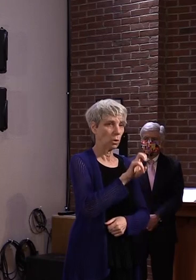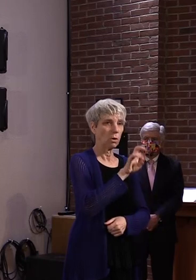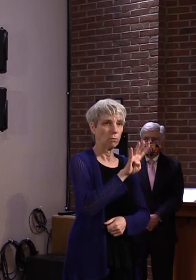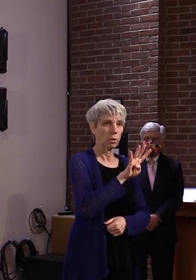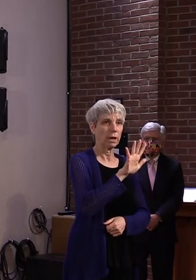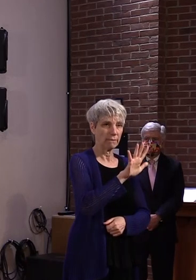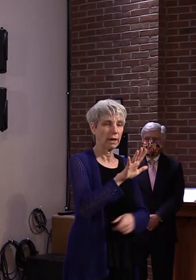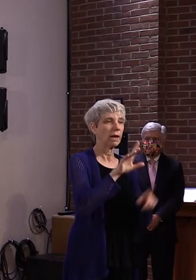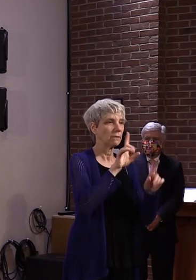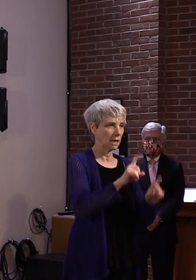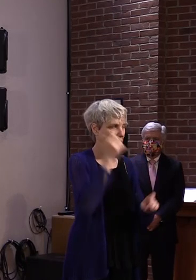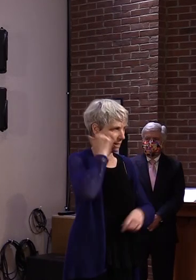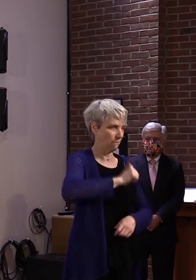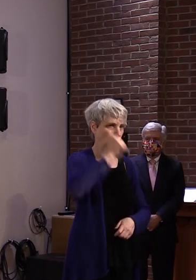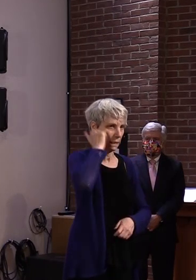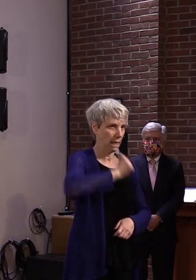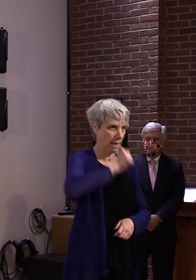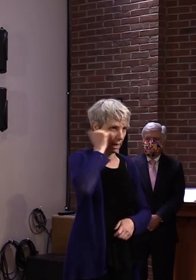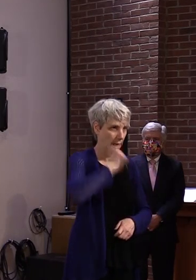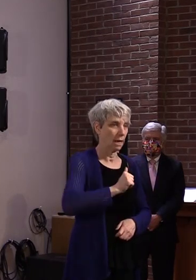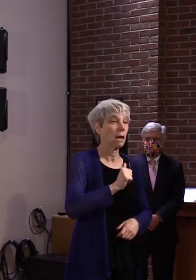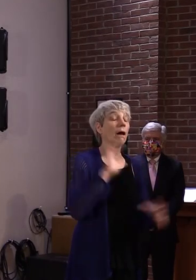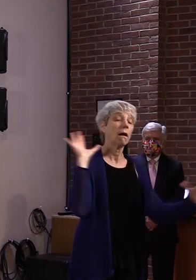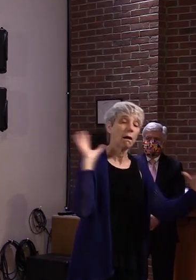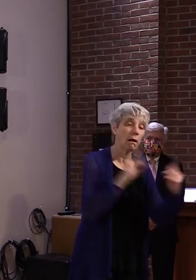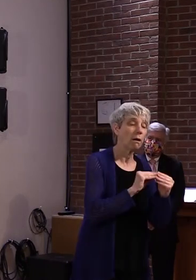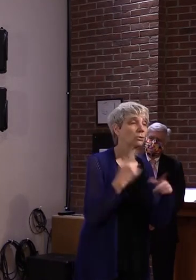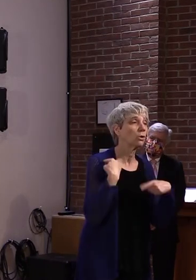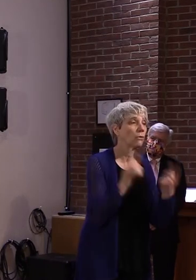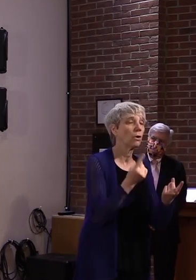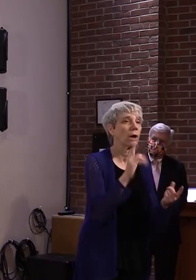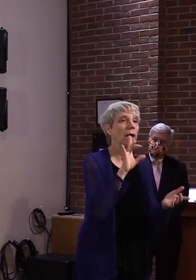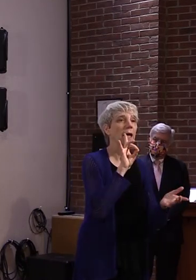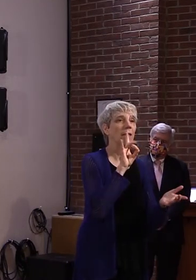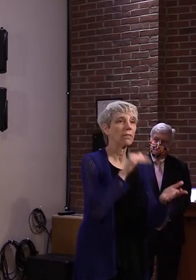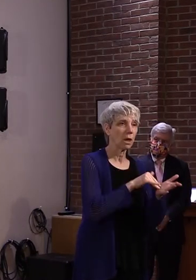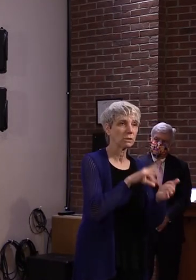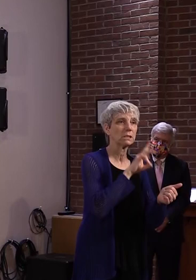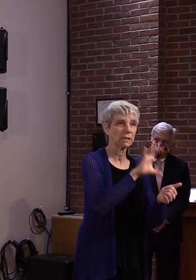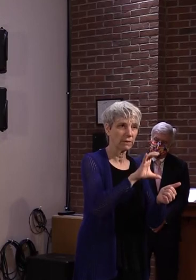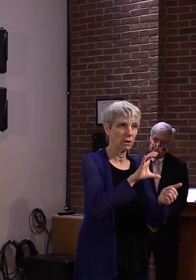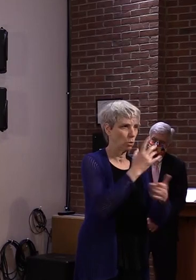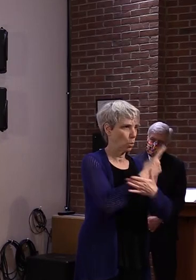with over 8,700 total tests done in seven days.